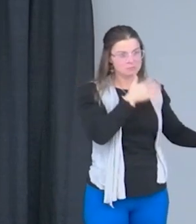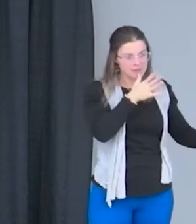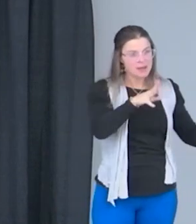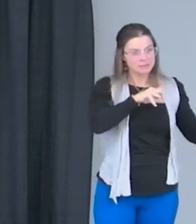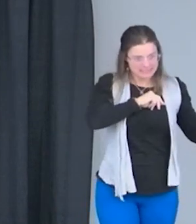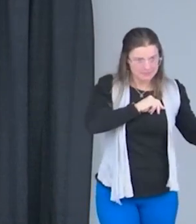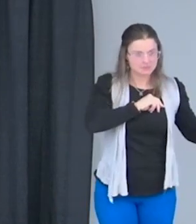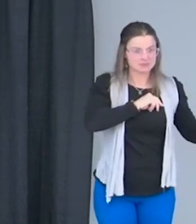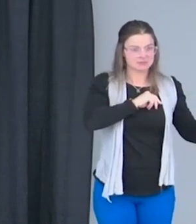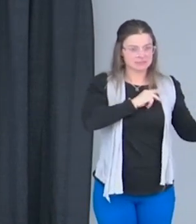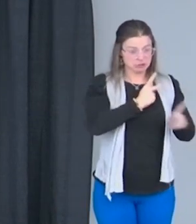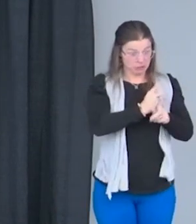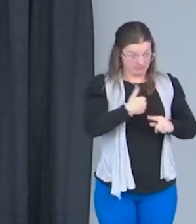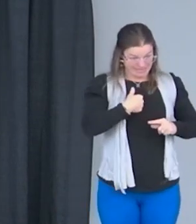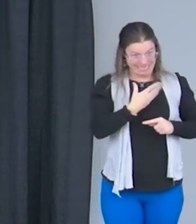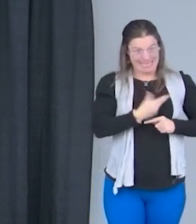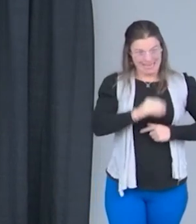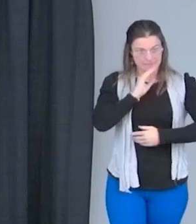daughter was good.